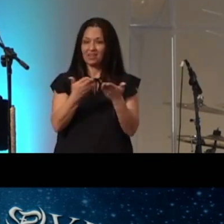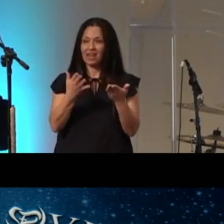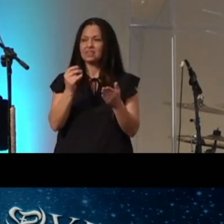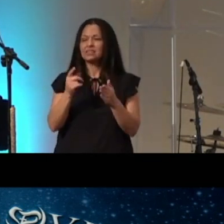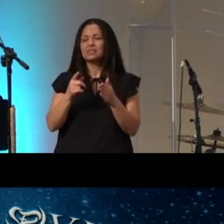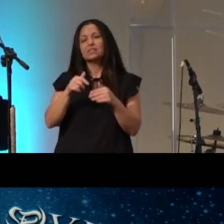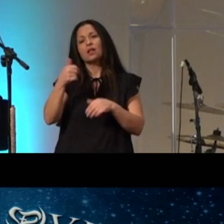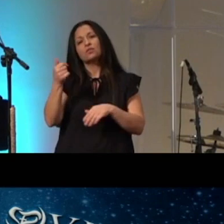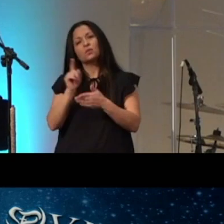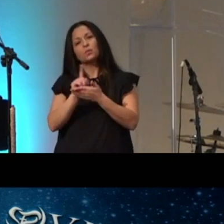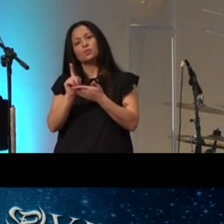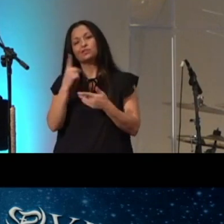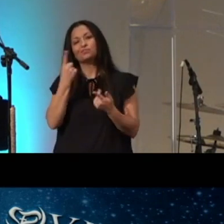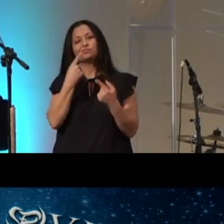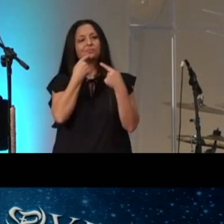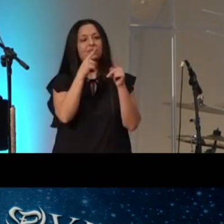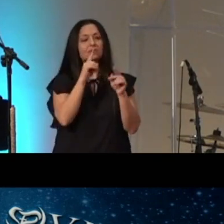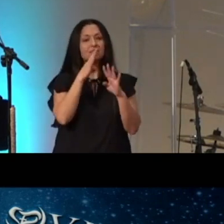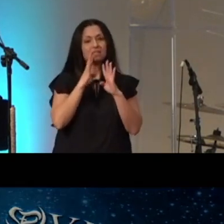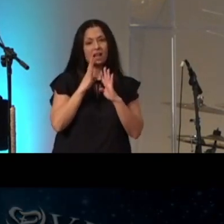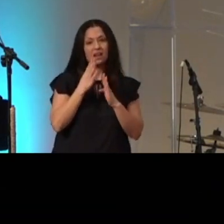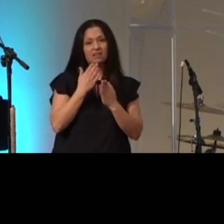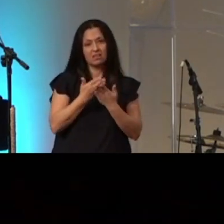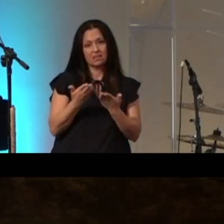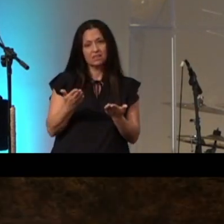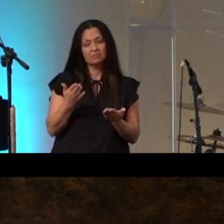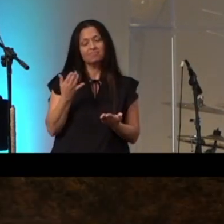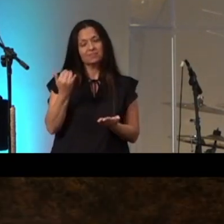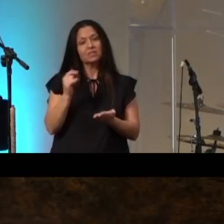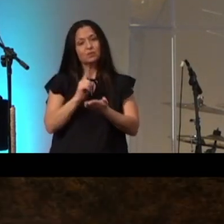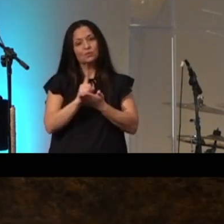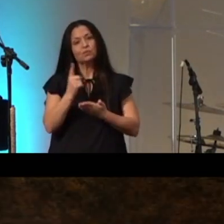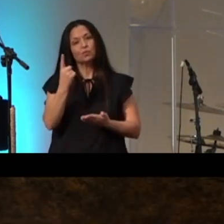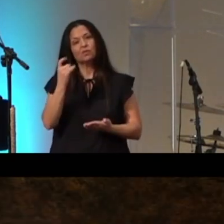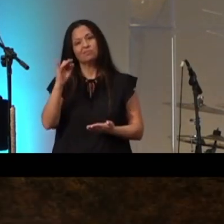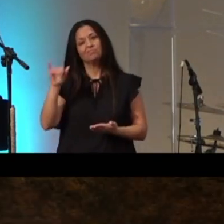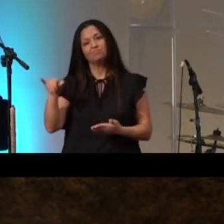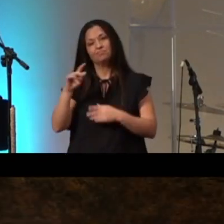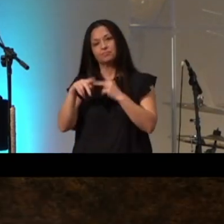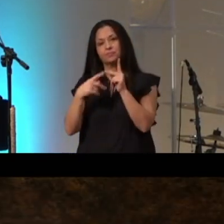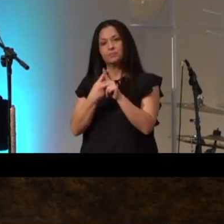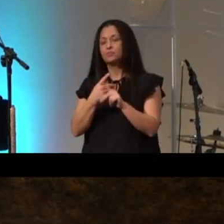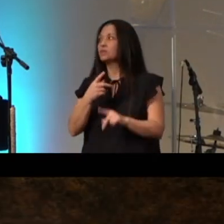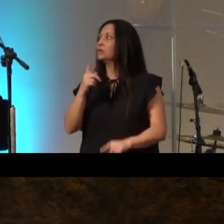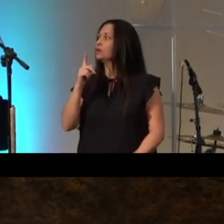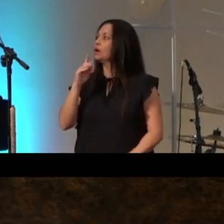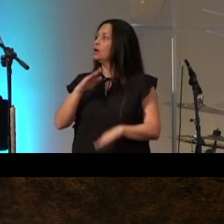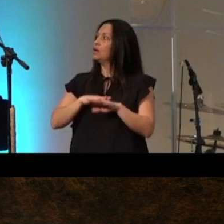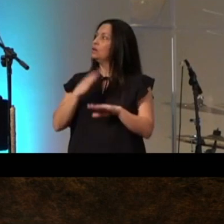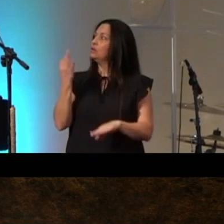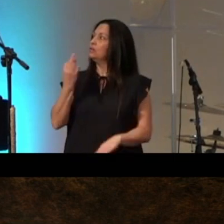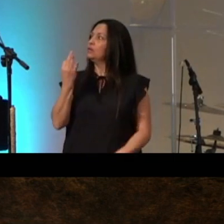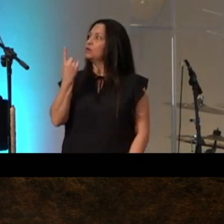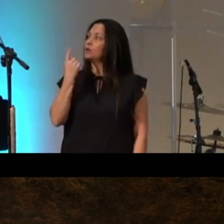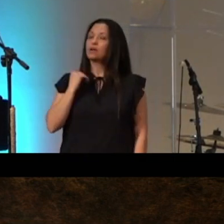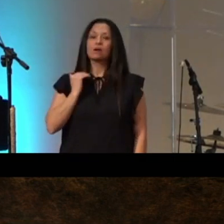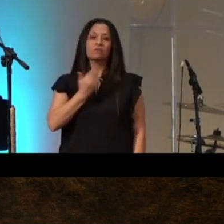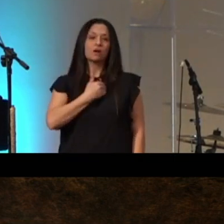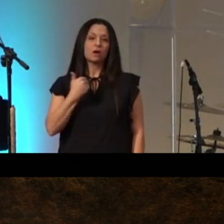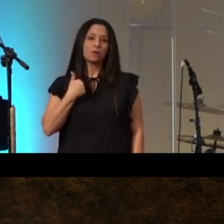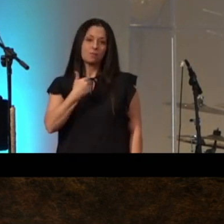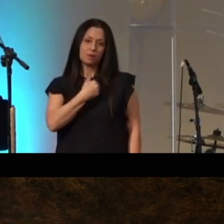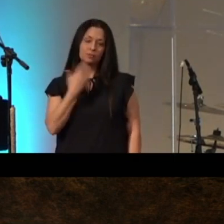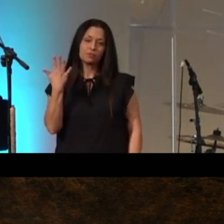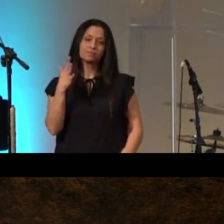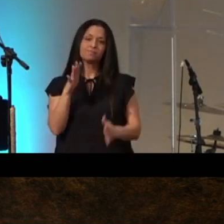to announce uh sad things and this week is one of those weeks on friday one of our members uh barbara hayes died and we are